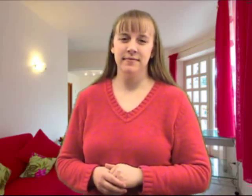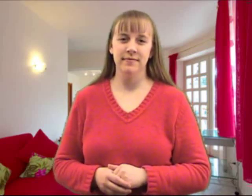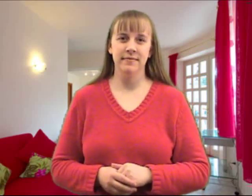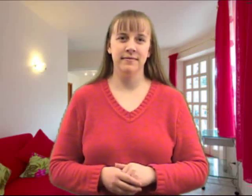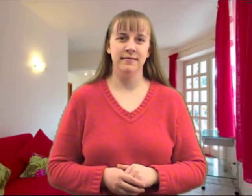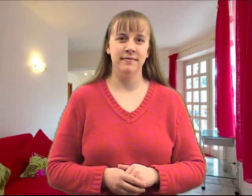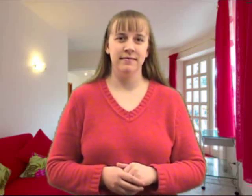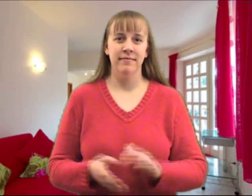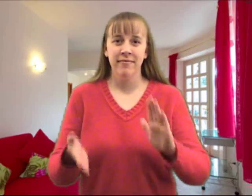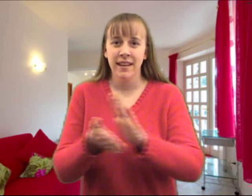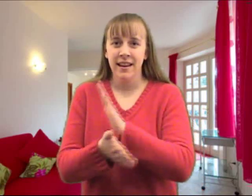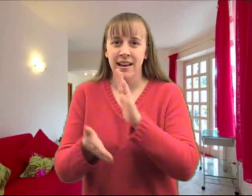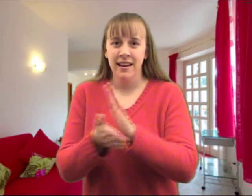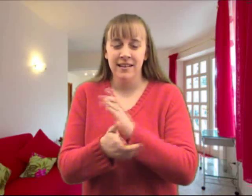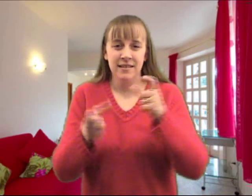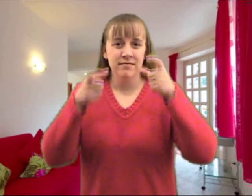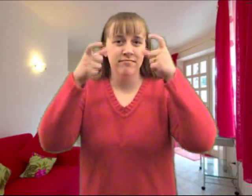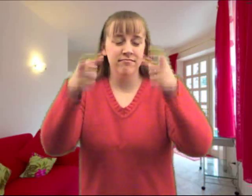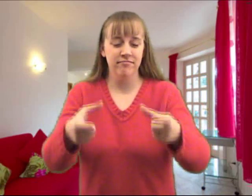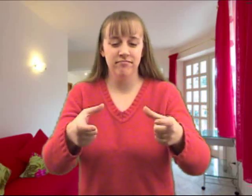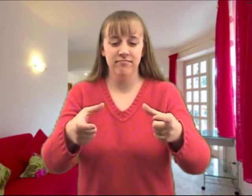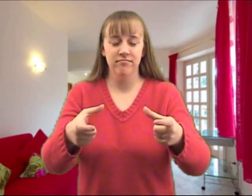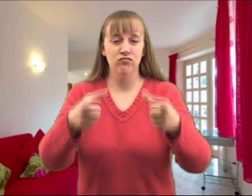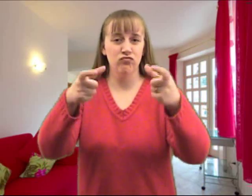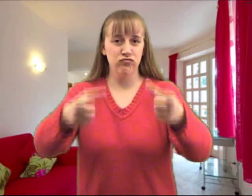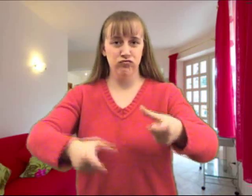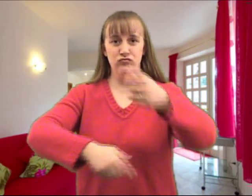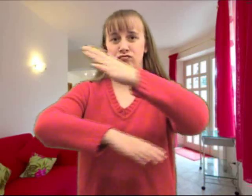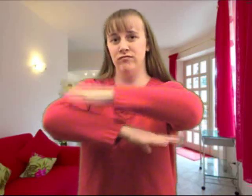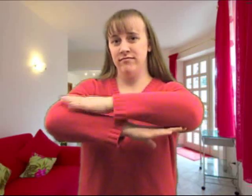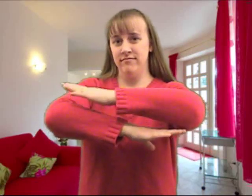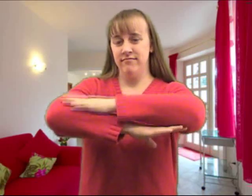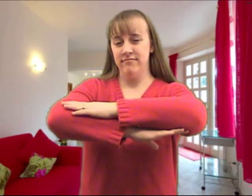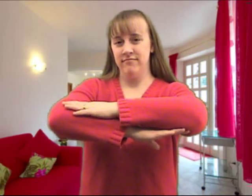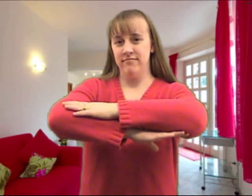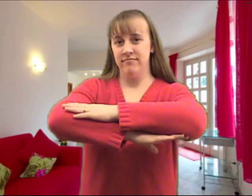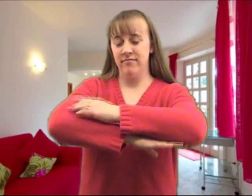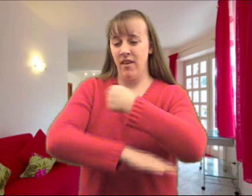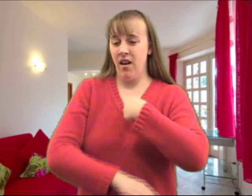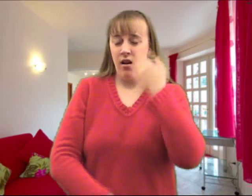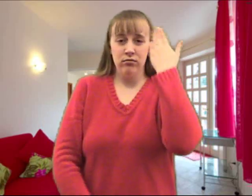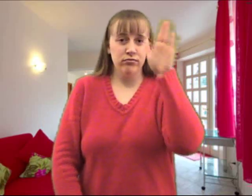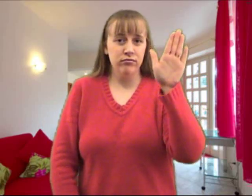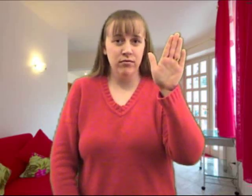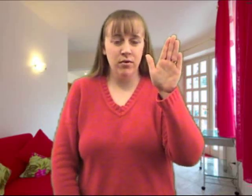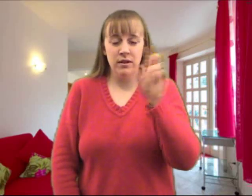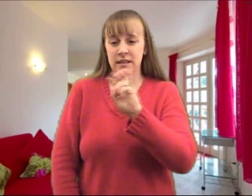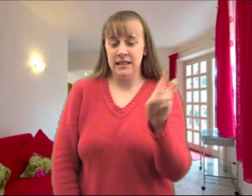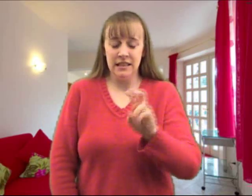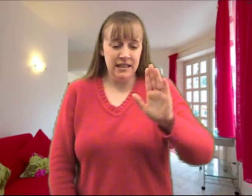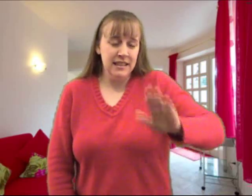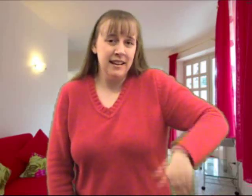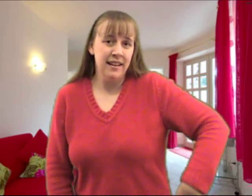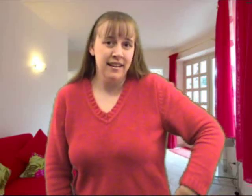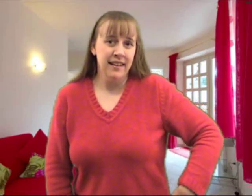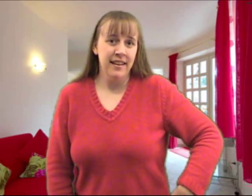I set the table with a paper plate, how would I know that it'd be late?